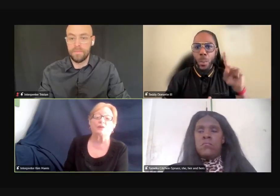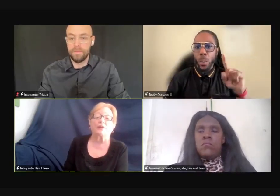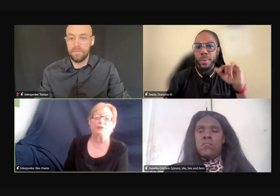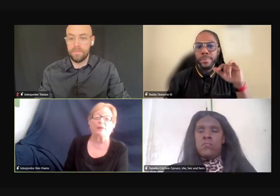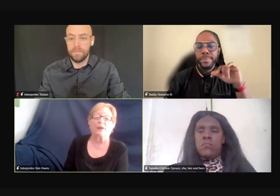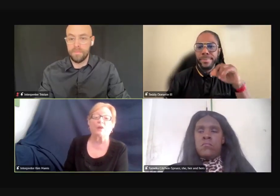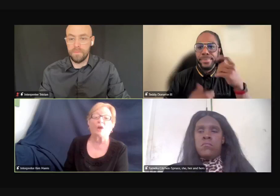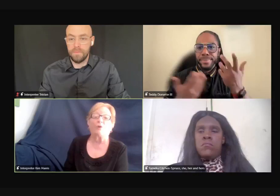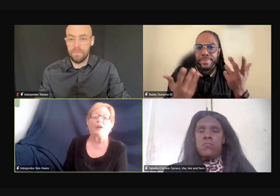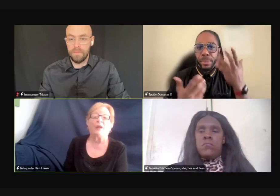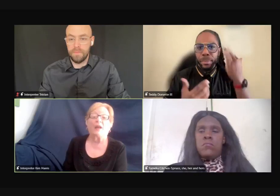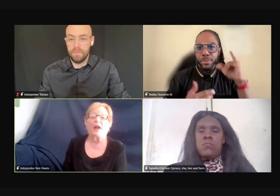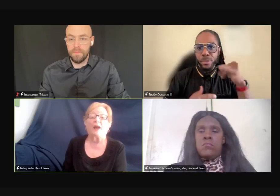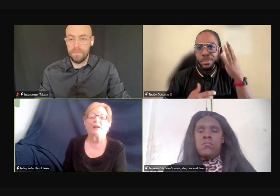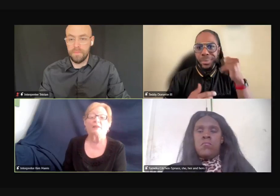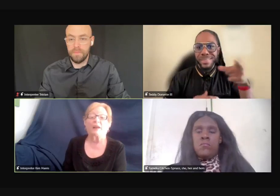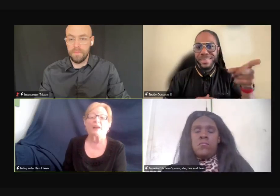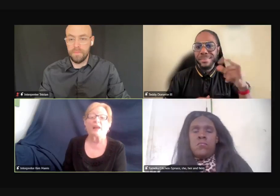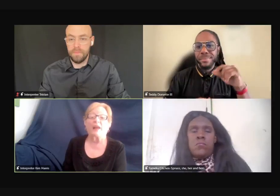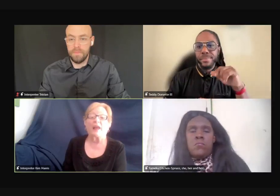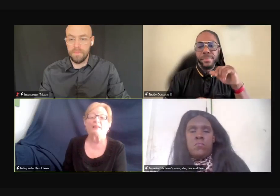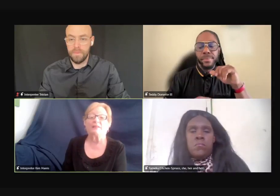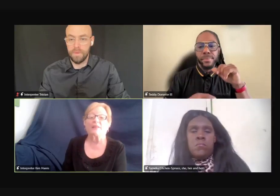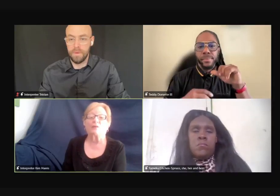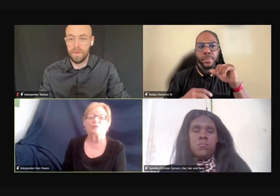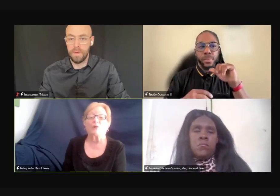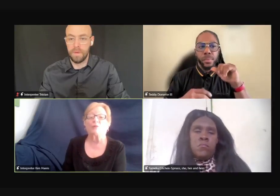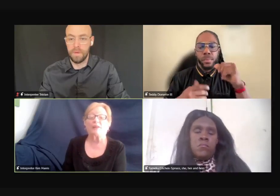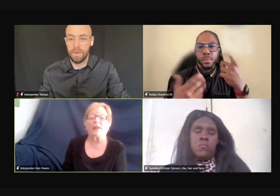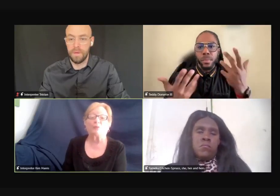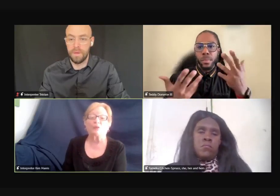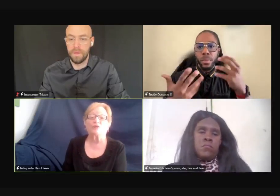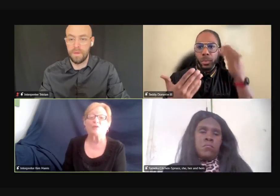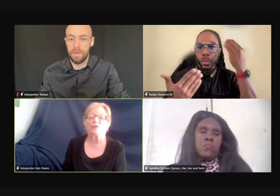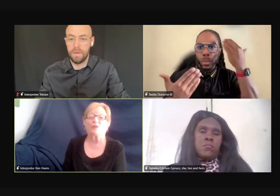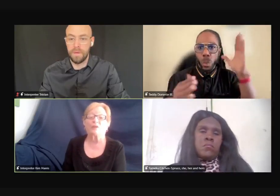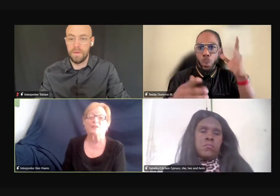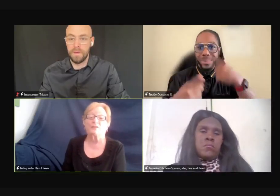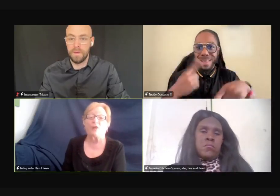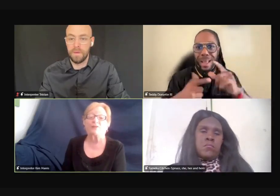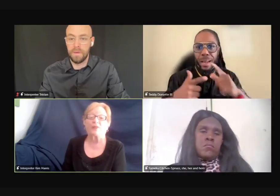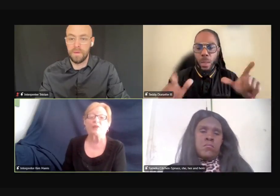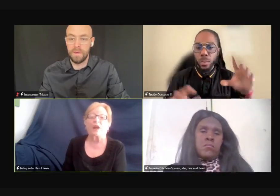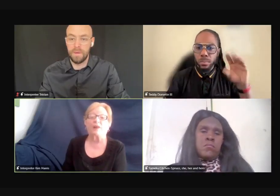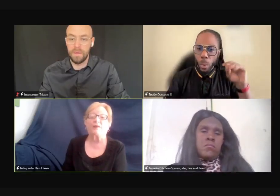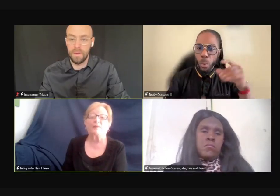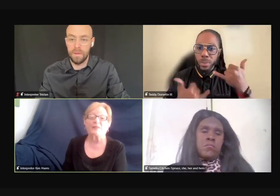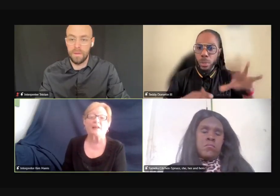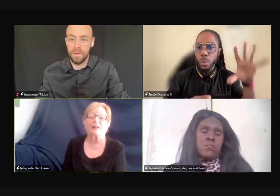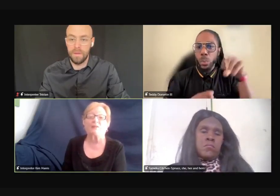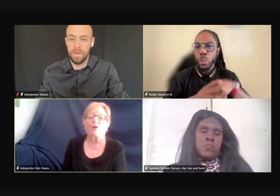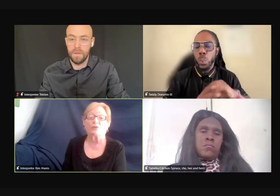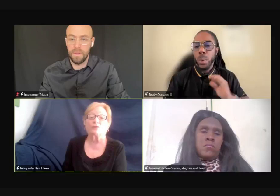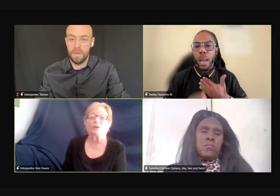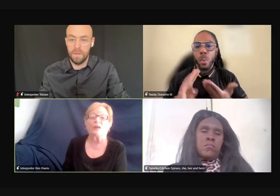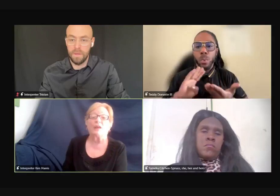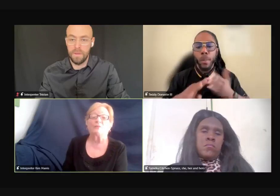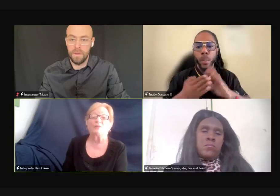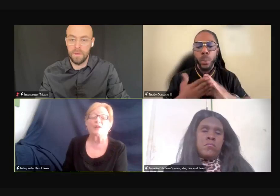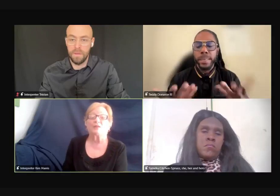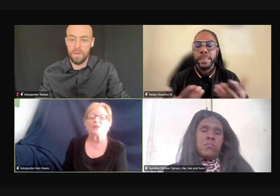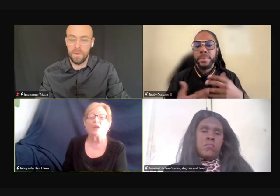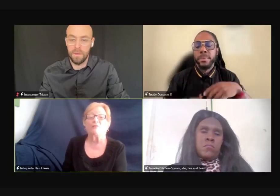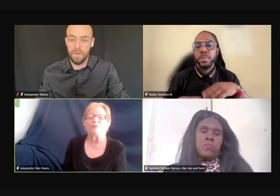who loses their hearing, you know, and they don't know the language, know, they're, it's not, they're not exactly in the culture.